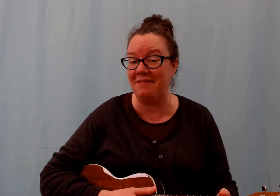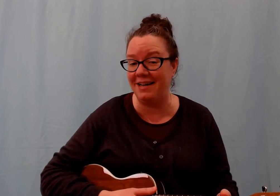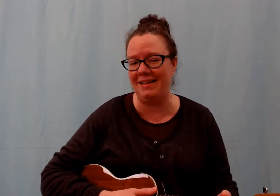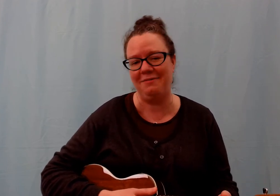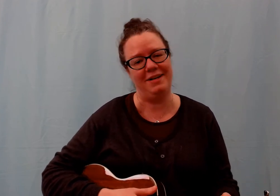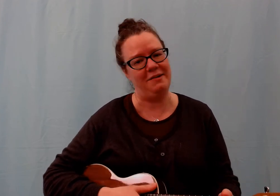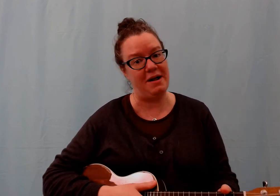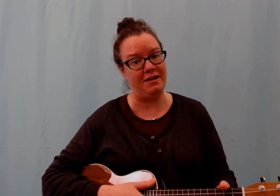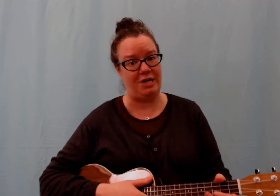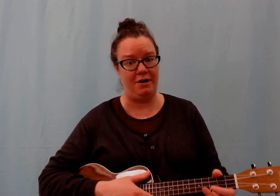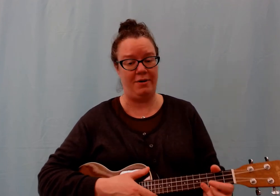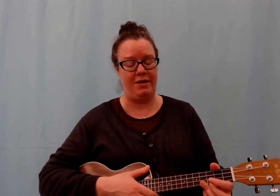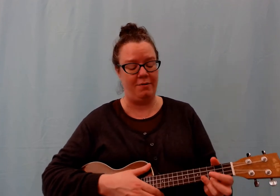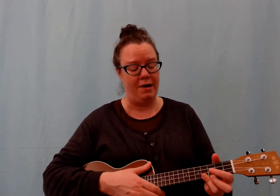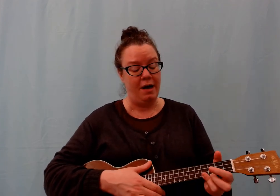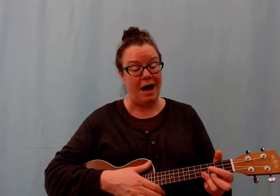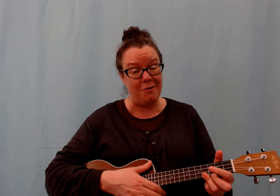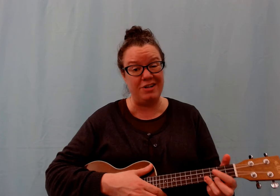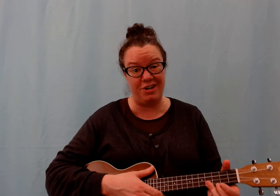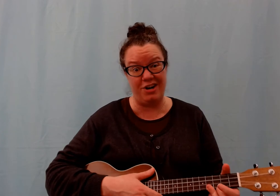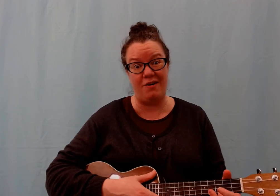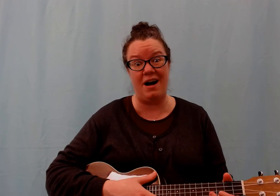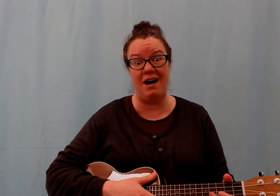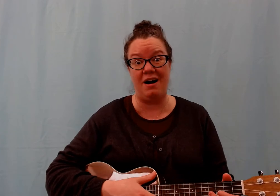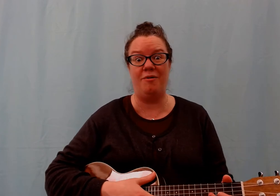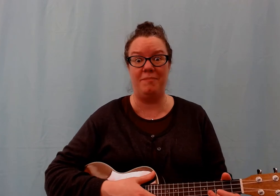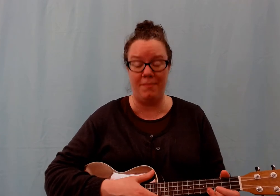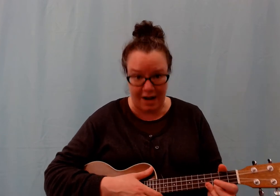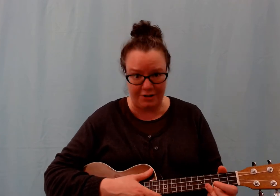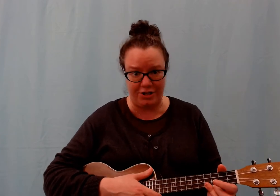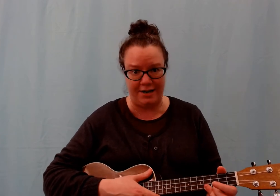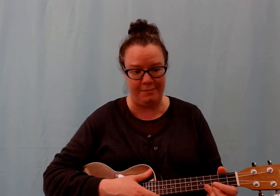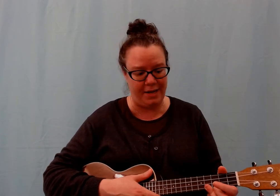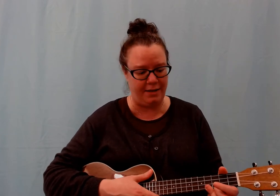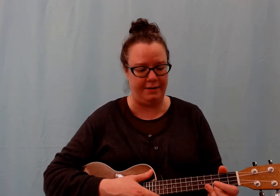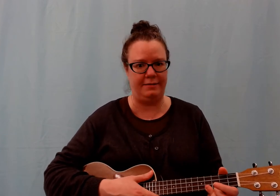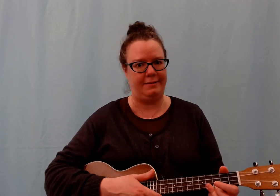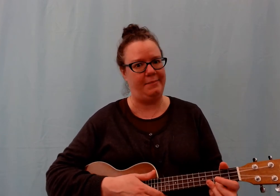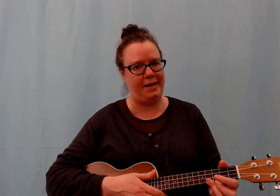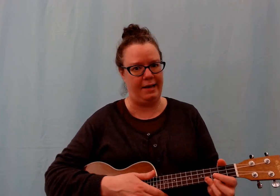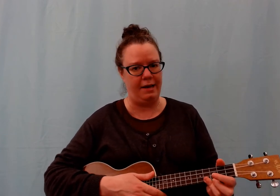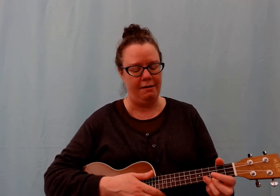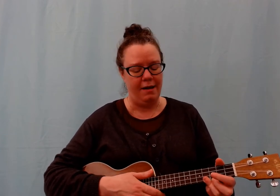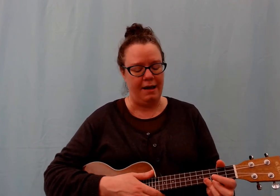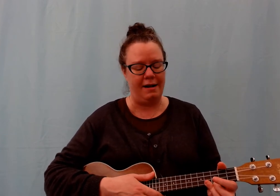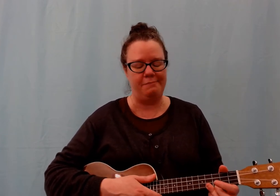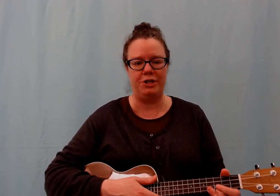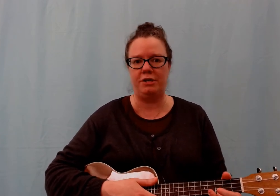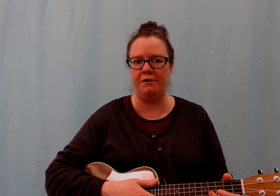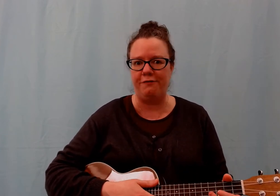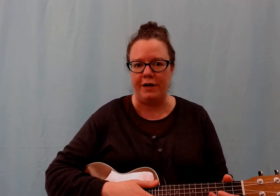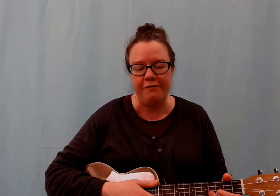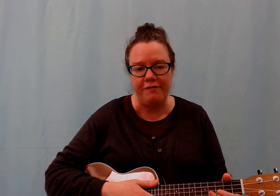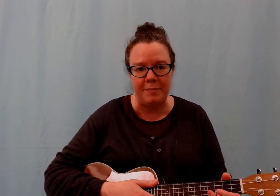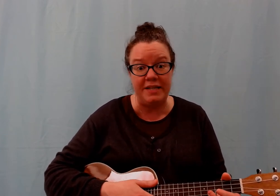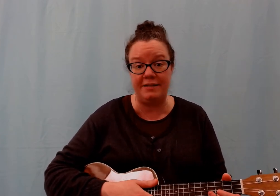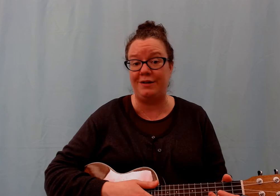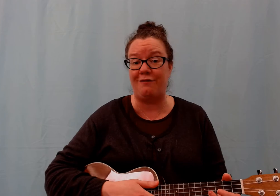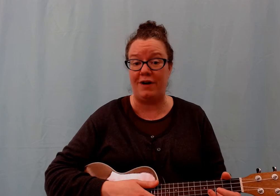really, really want to share it with you. I want you to know how much it means to me, and I'm sure for your families and your